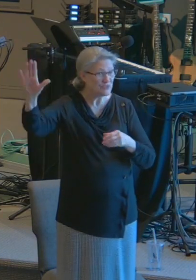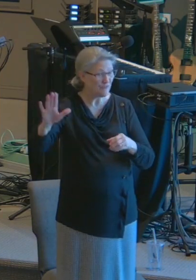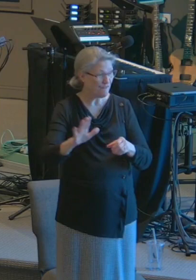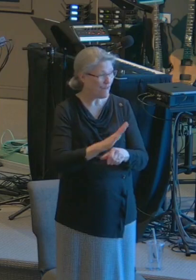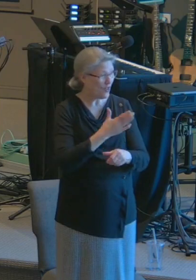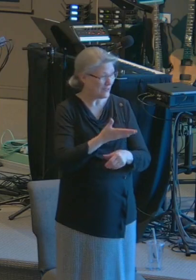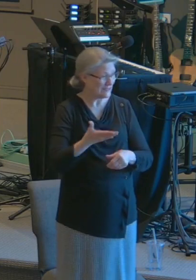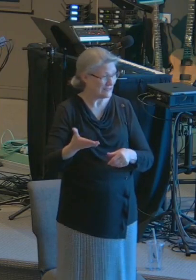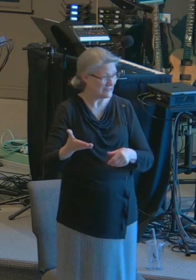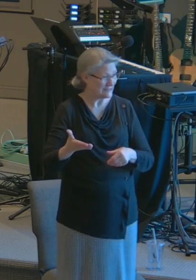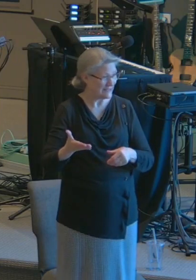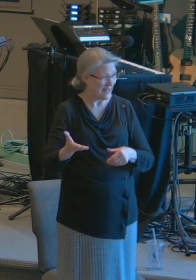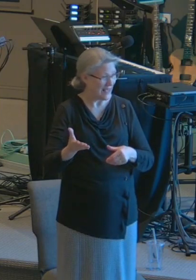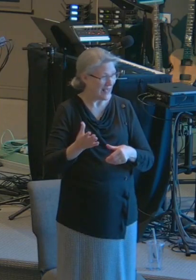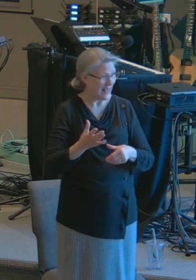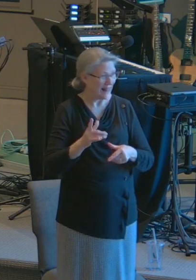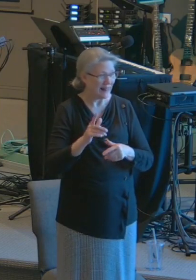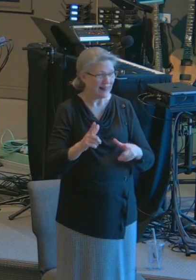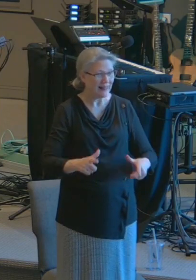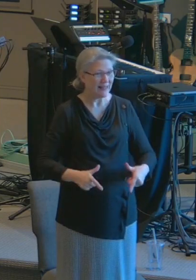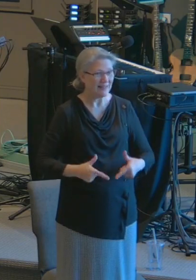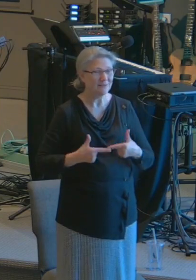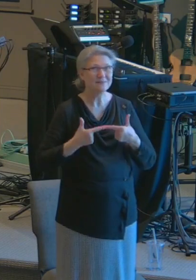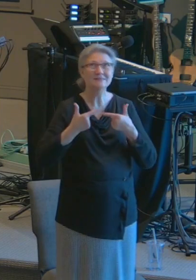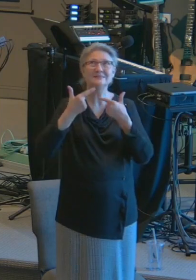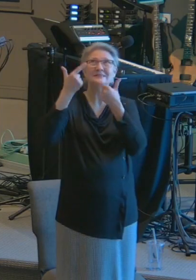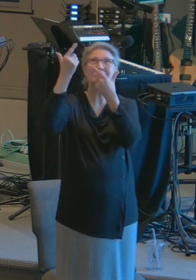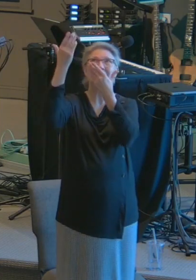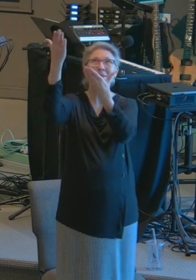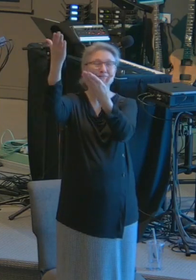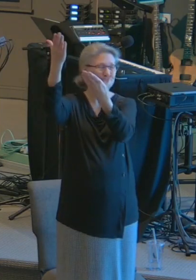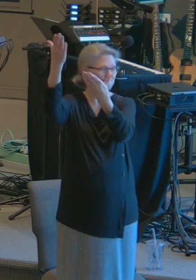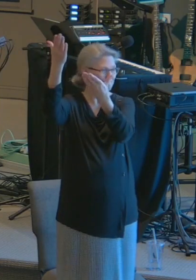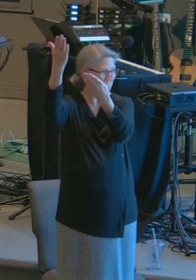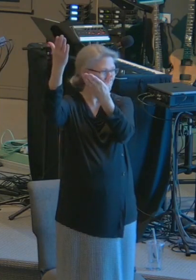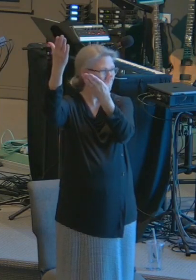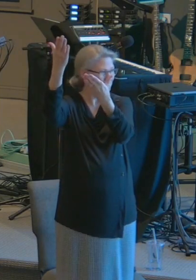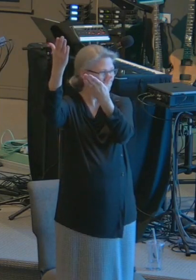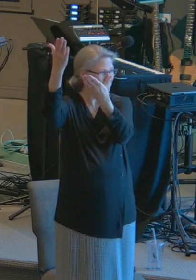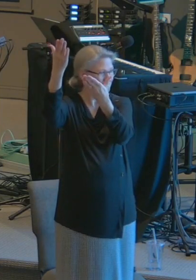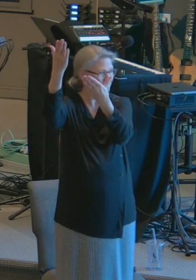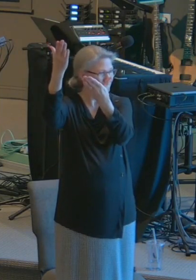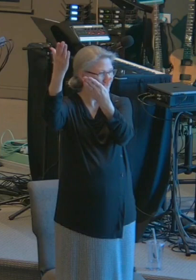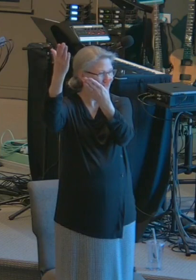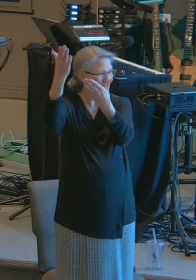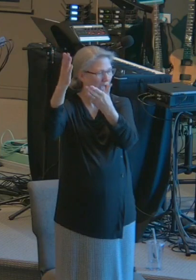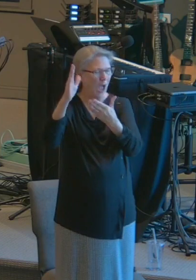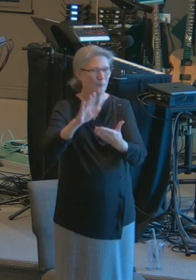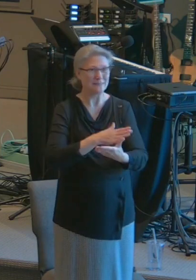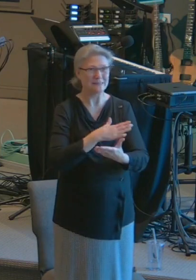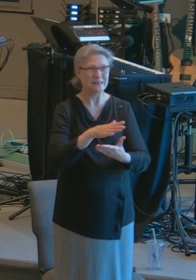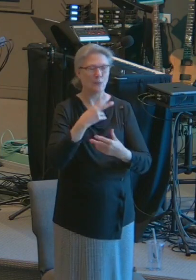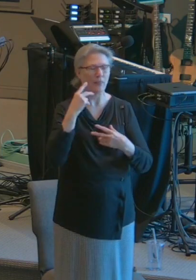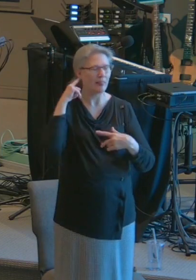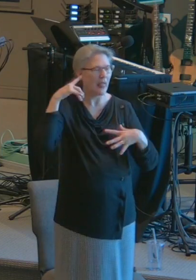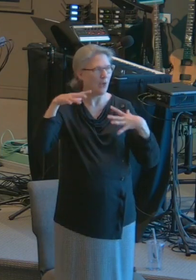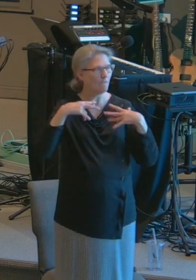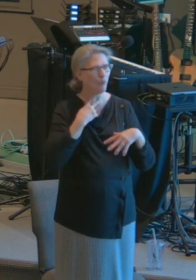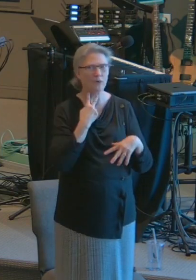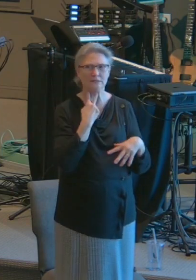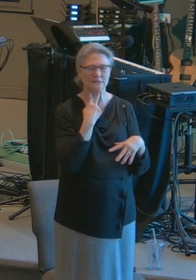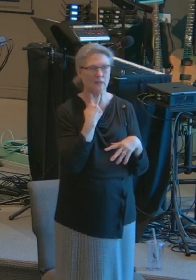dwelleth in Him. When I realized I was singing with a loud voice,